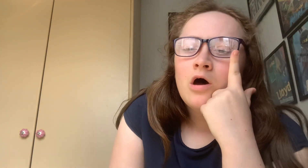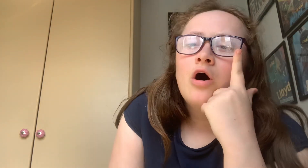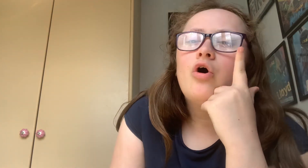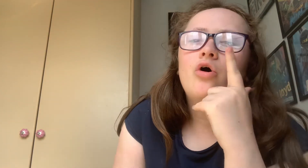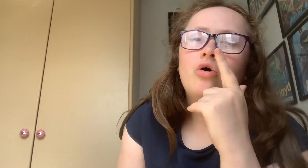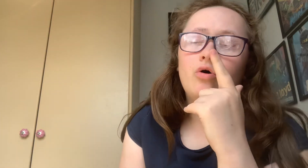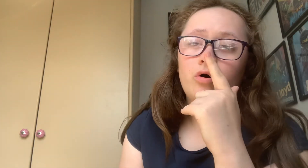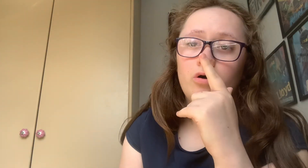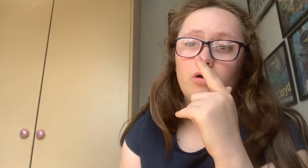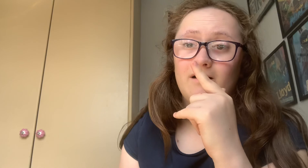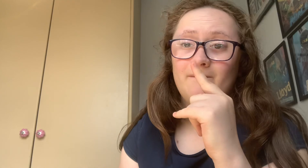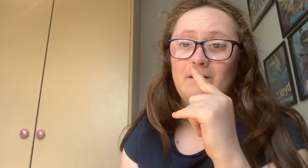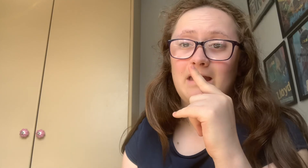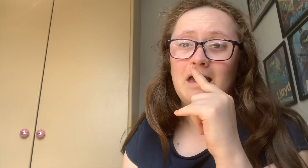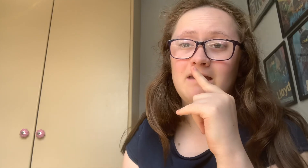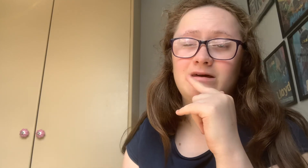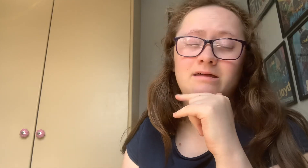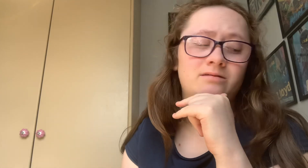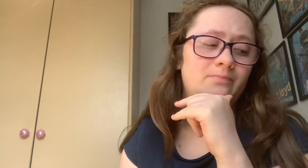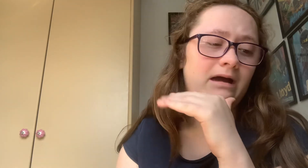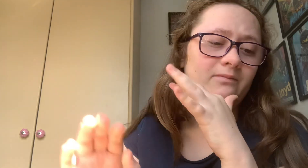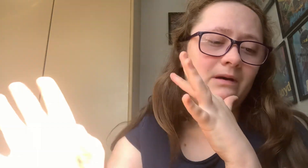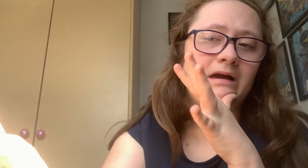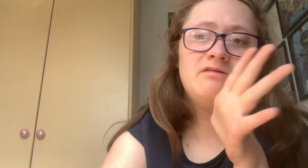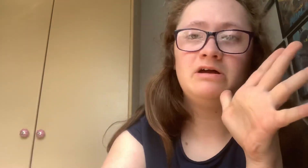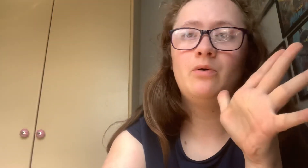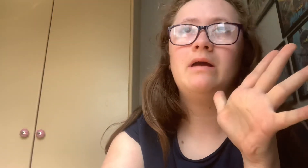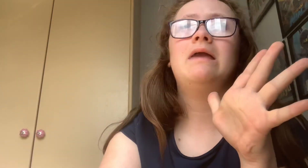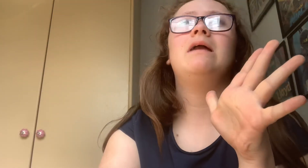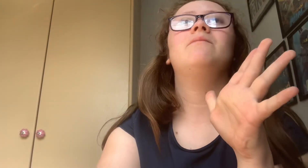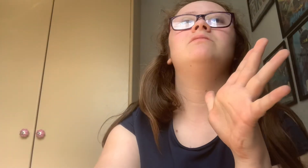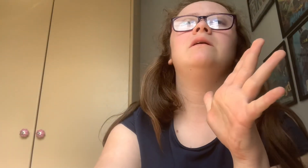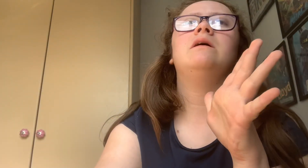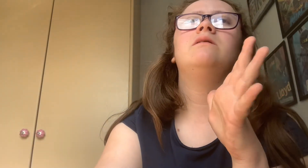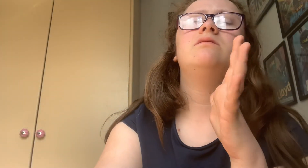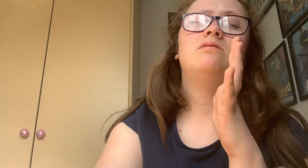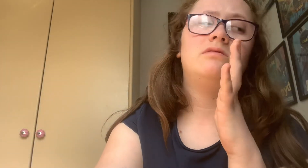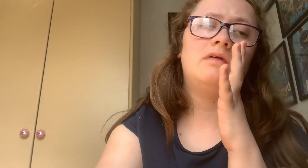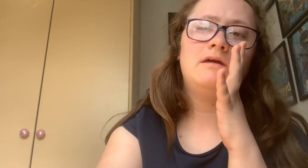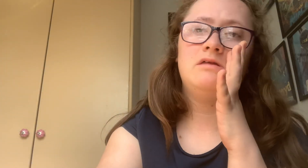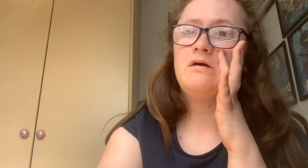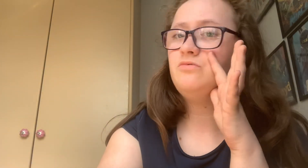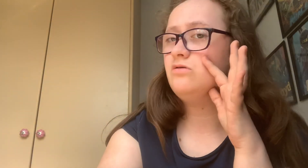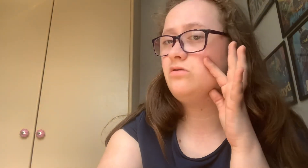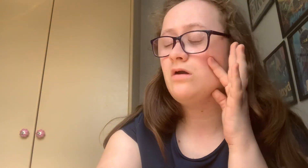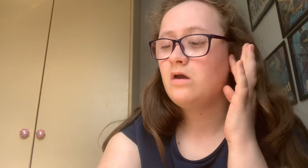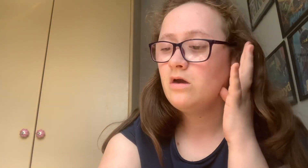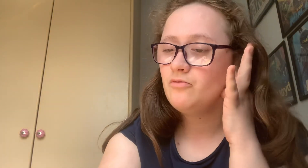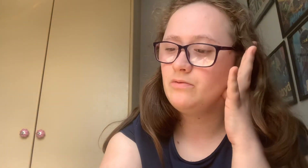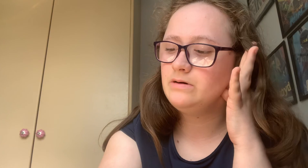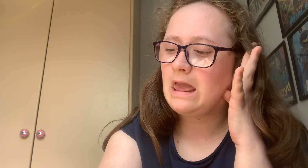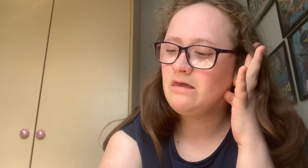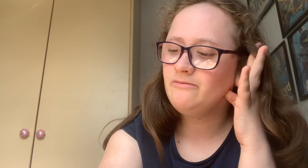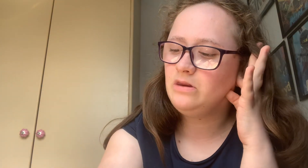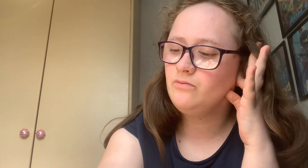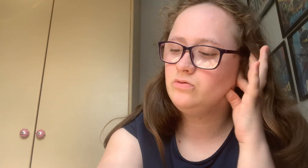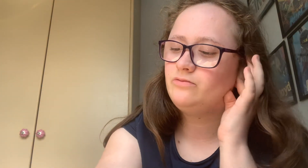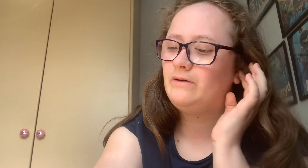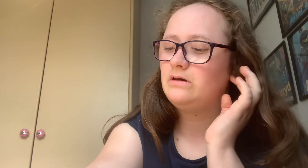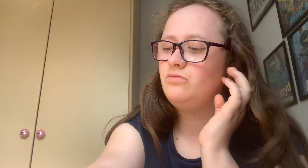Oh Bye guys, bye bye guys. I know I keep saying it saying this. I'm just when I'm on the end of the video I'm